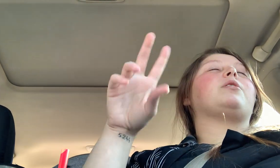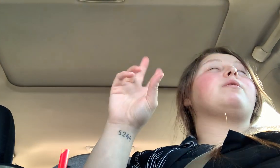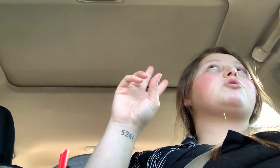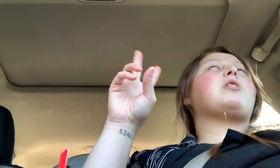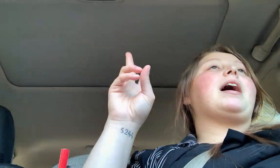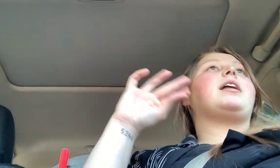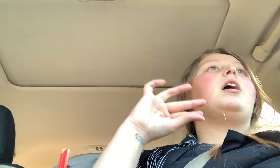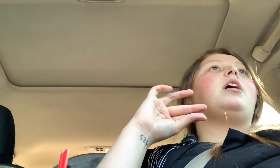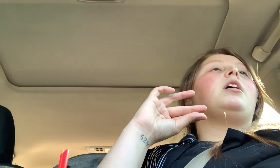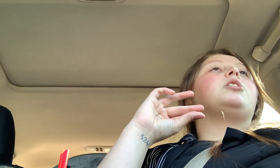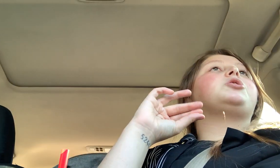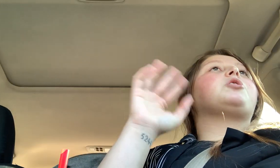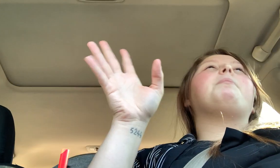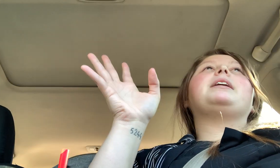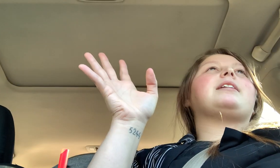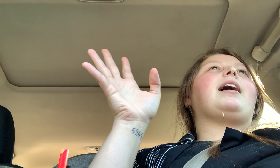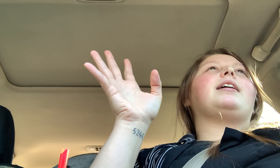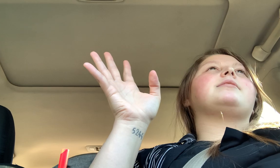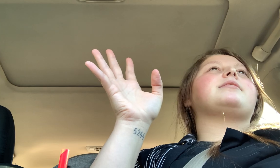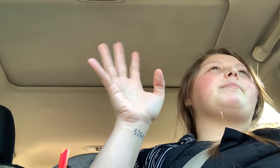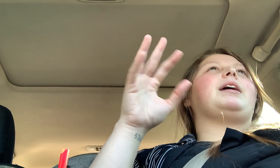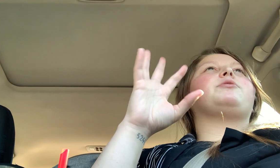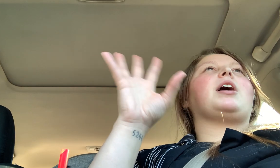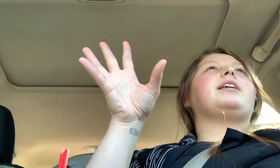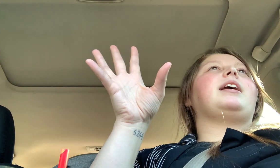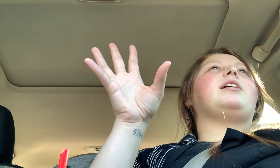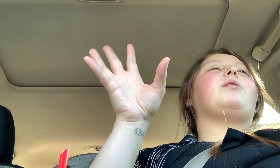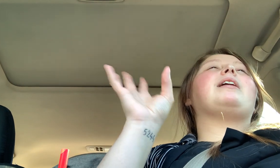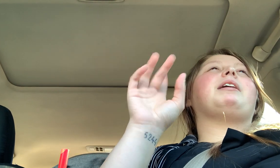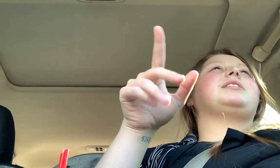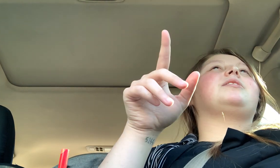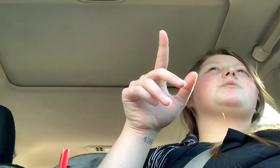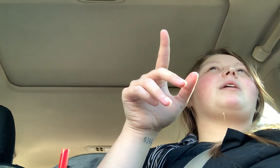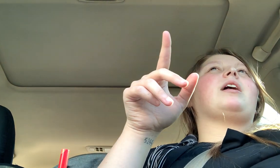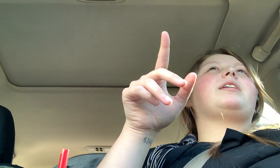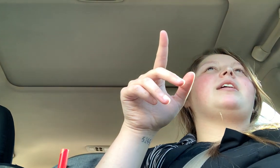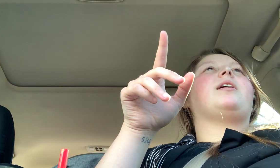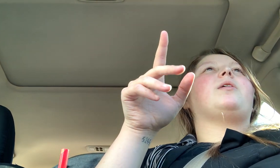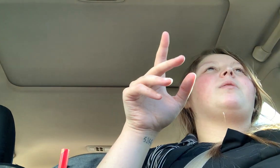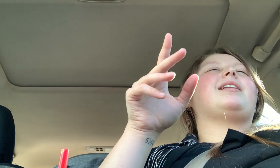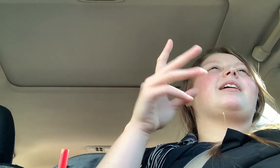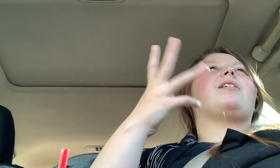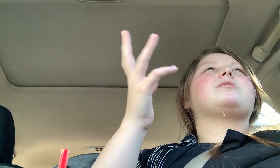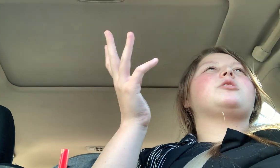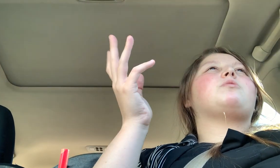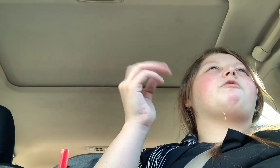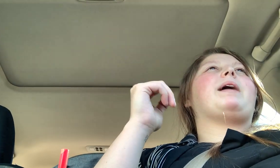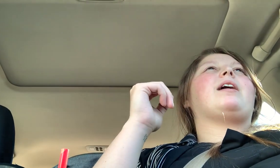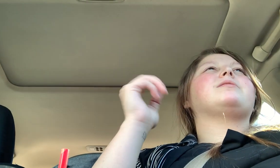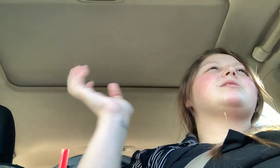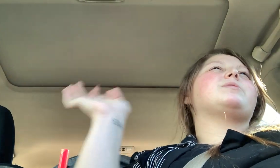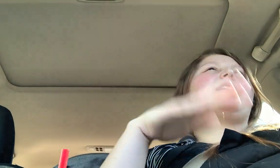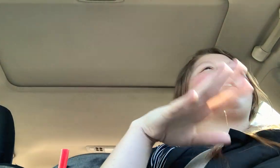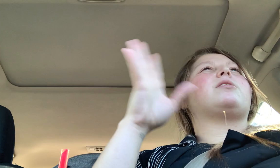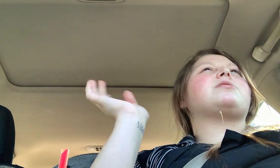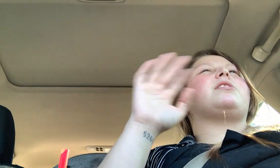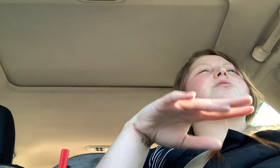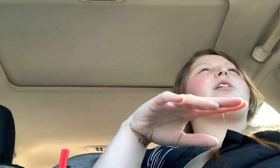who's tried so many diets. I mean, I've tried keto now. I did lose weight on keto. I think I was like 12 pounds. This was like years and years ago.